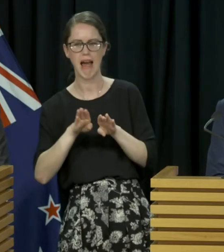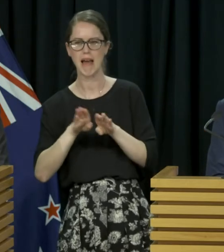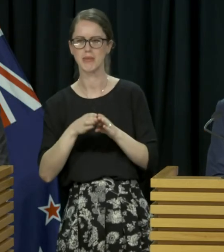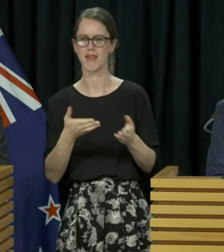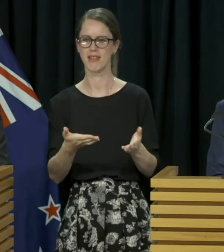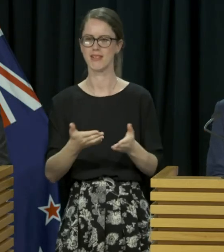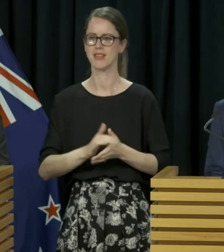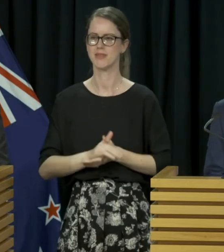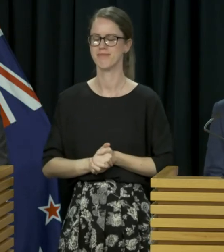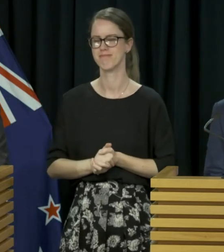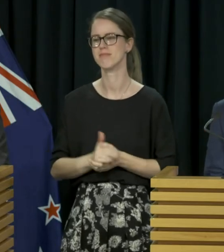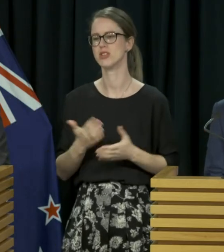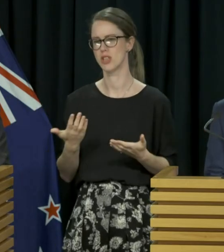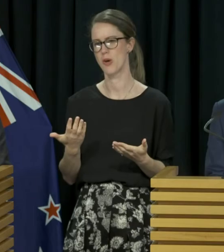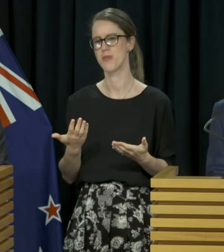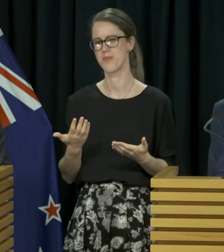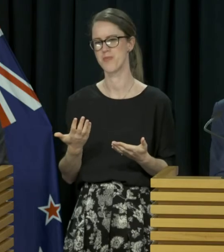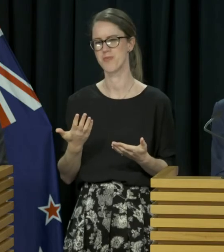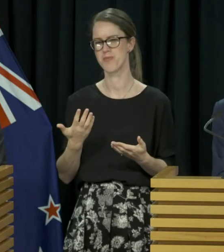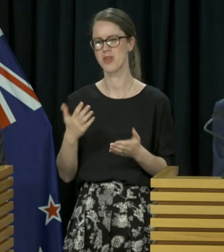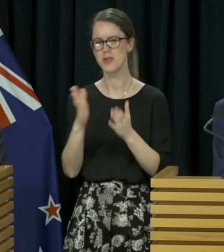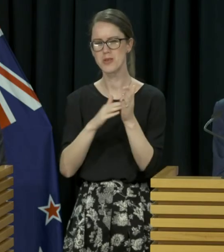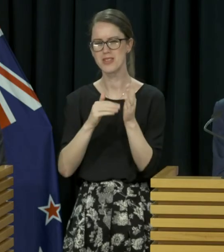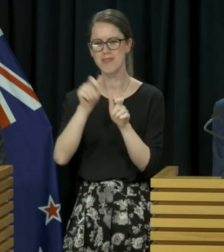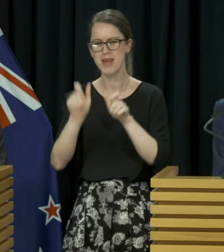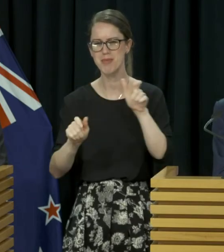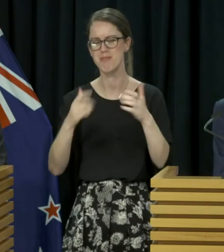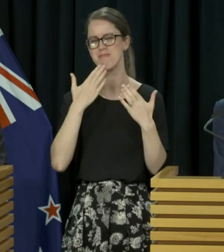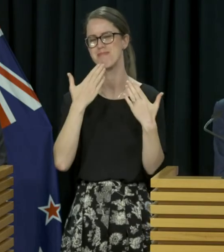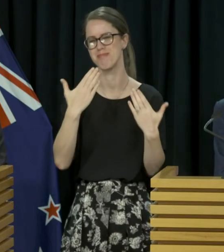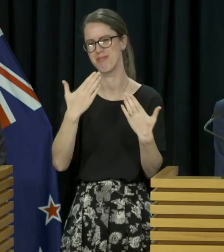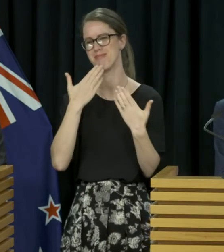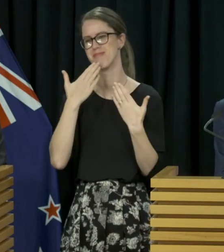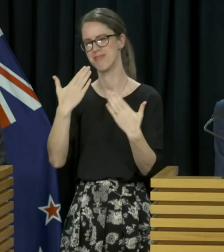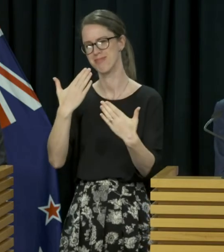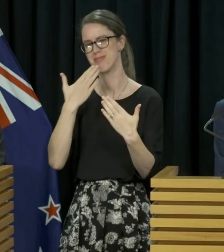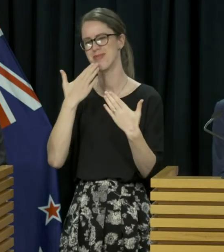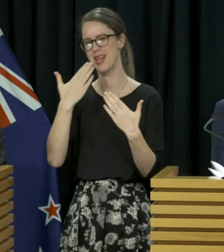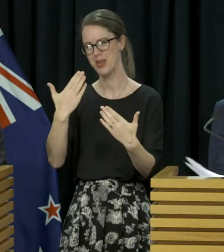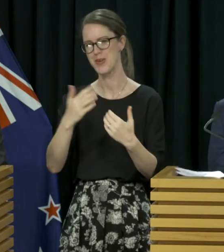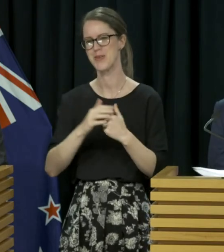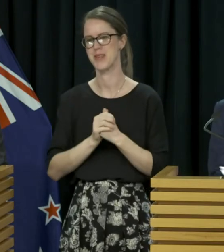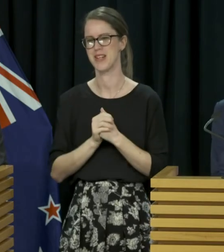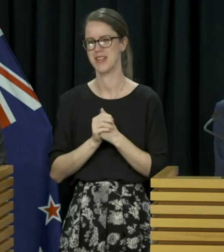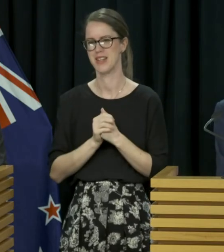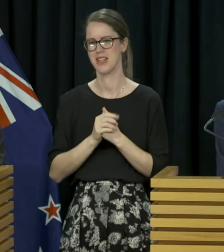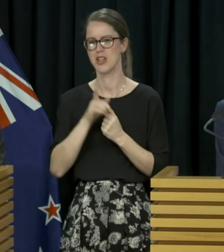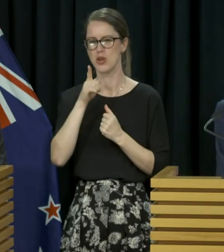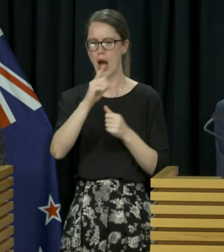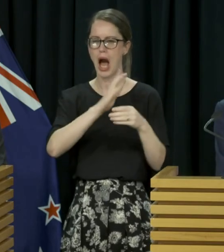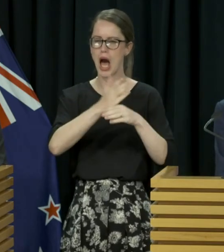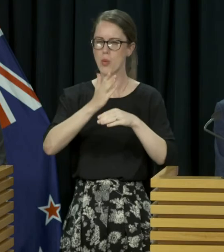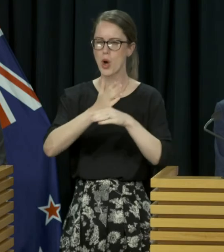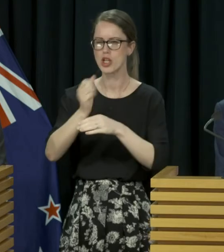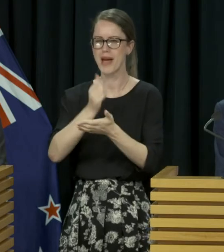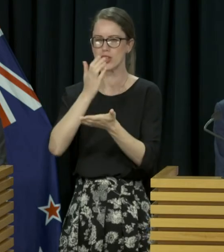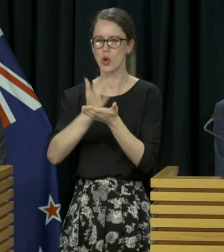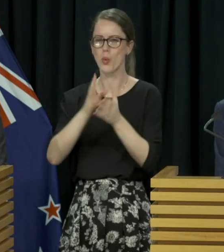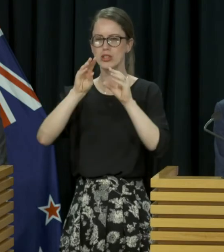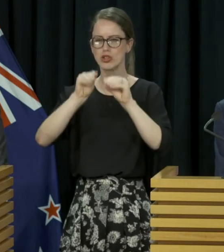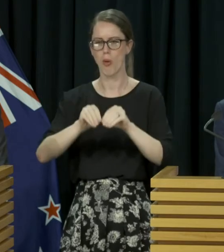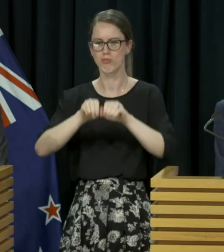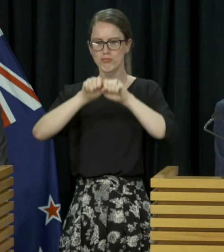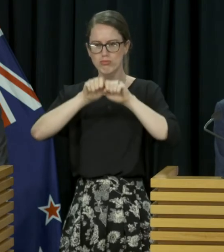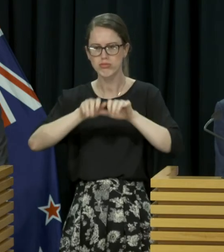Thank you very much to the team of 5 million who continue to play their part in making sure that we are containing and eliminating